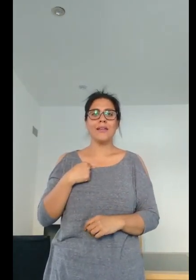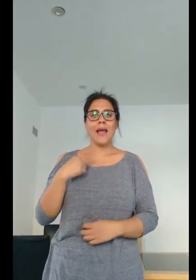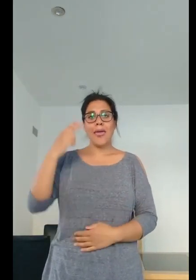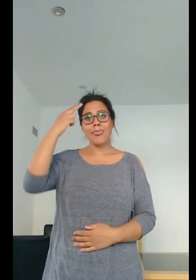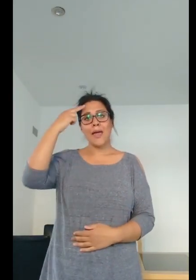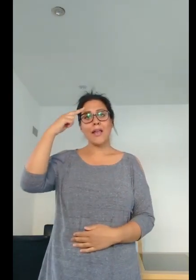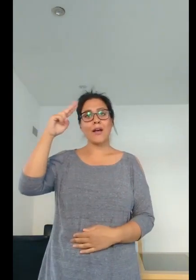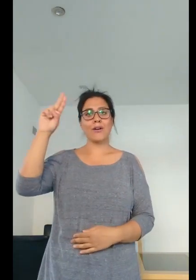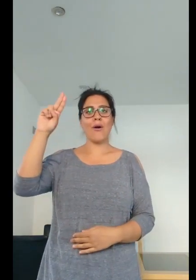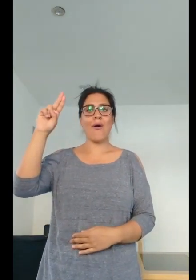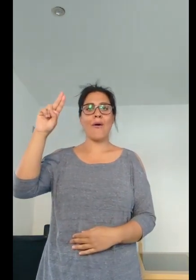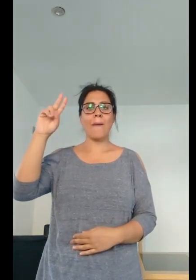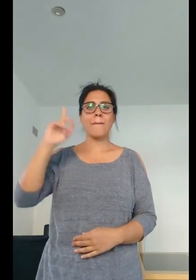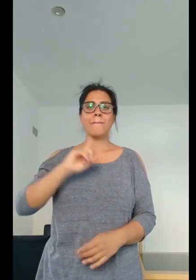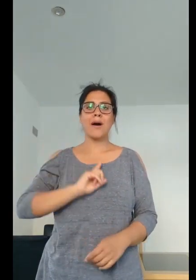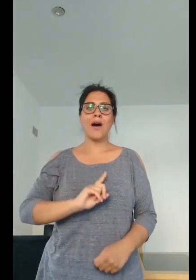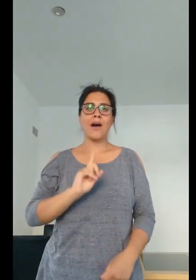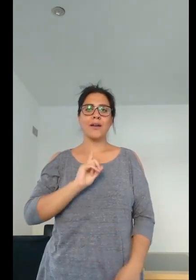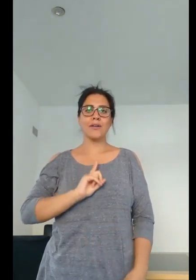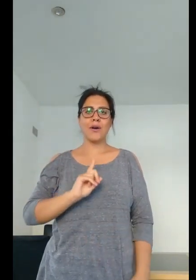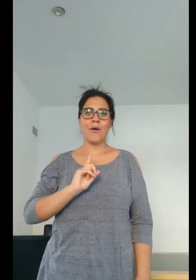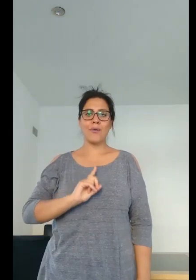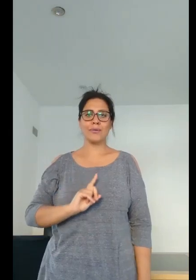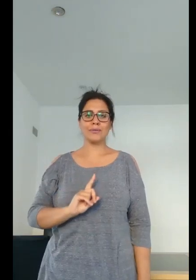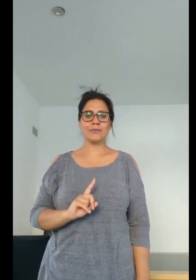that I call my own.